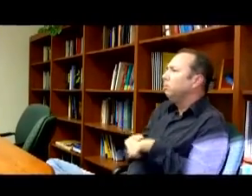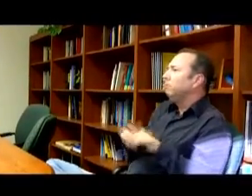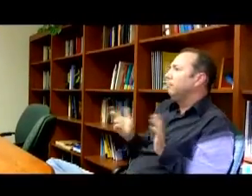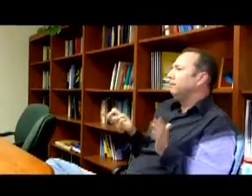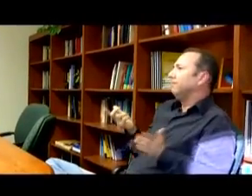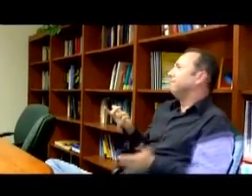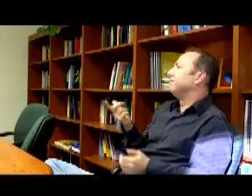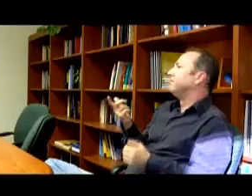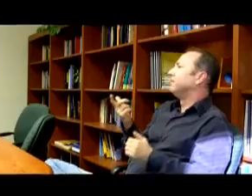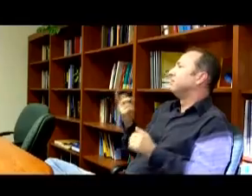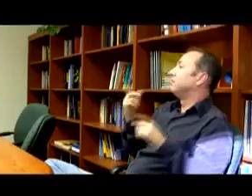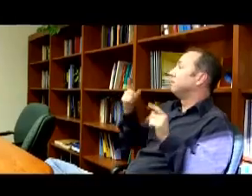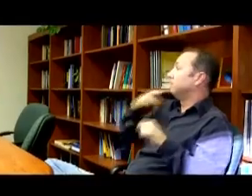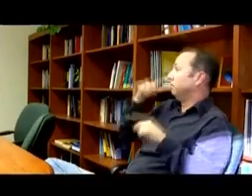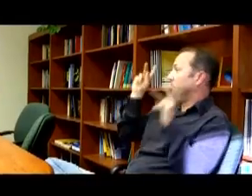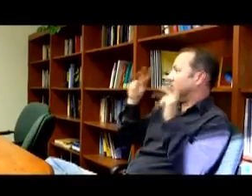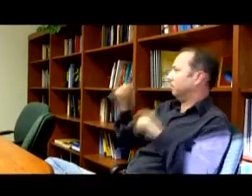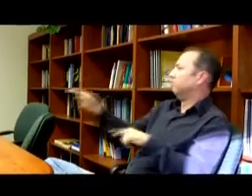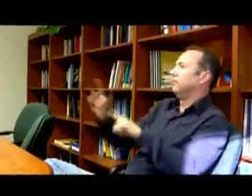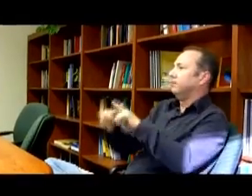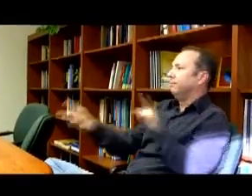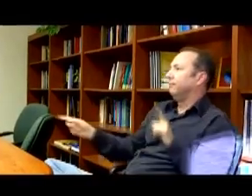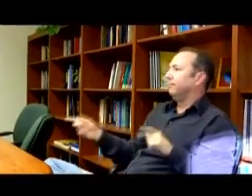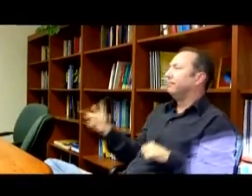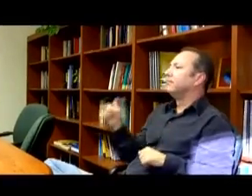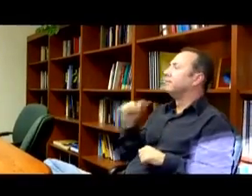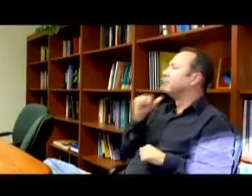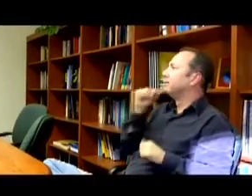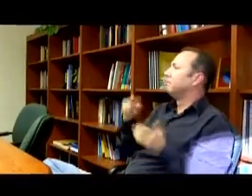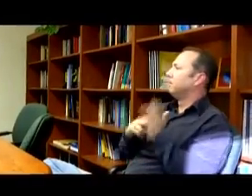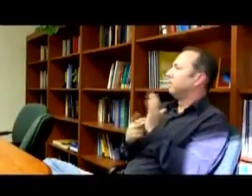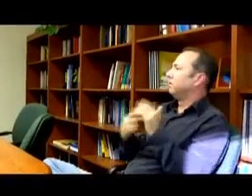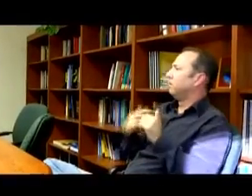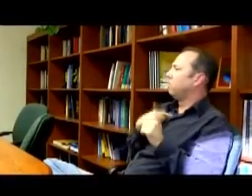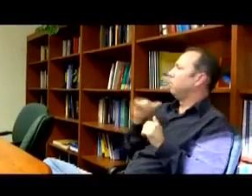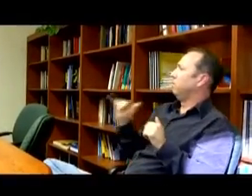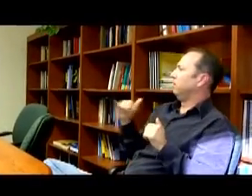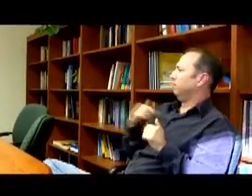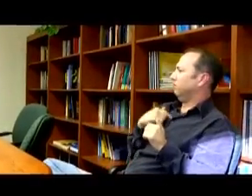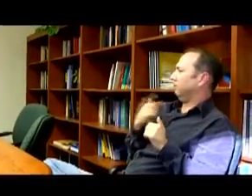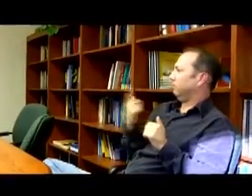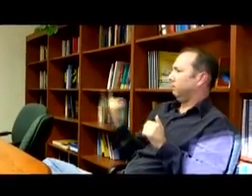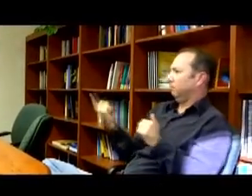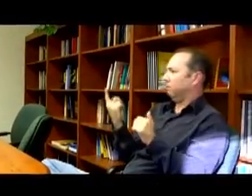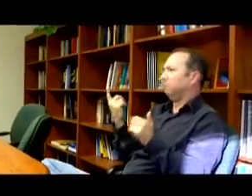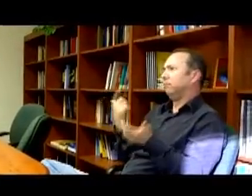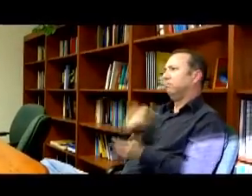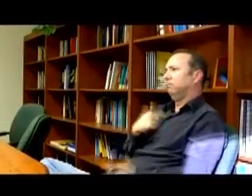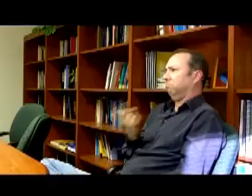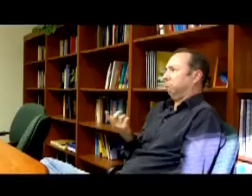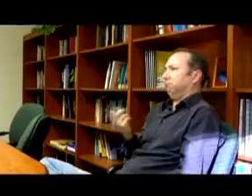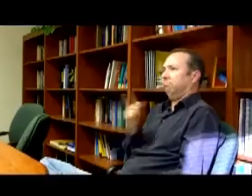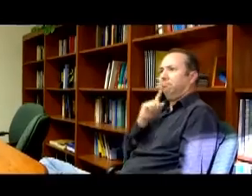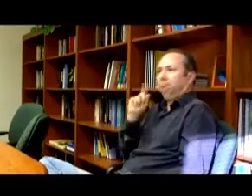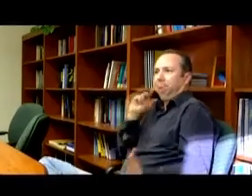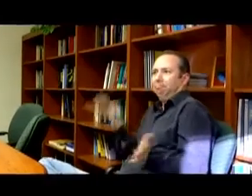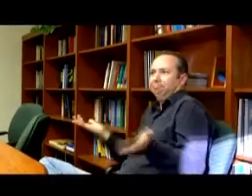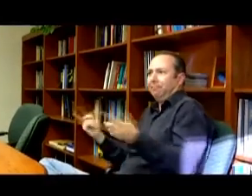boy, and I was deaf, I considered being deaf perfectly normal, whereas other people had a different perspective about me. And I